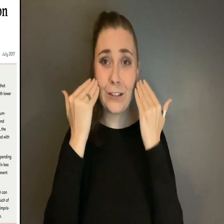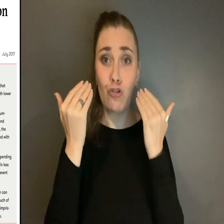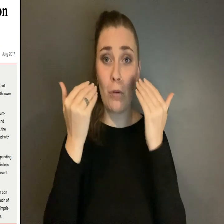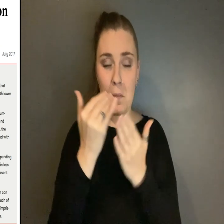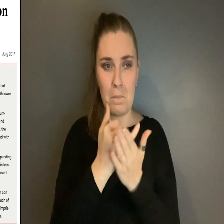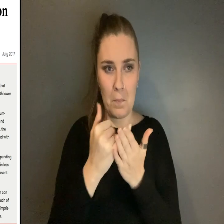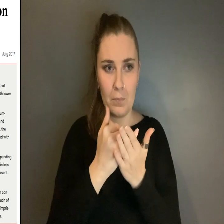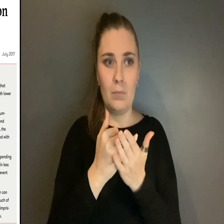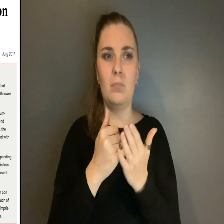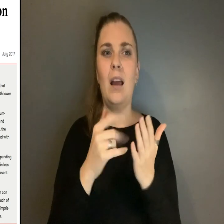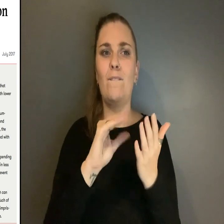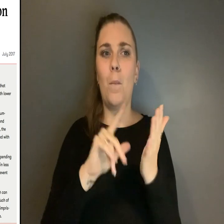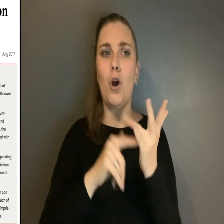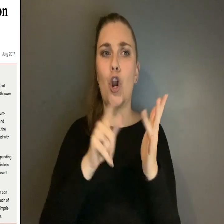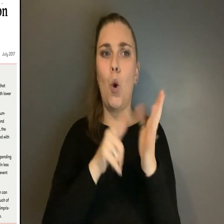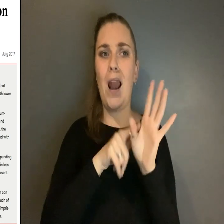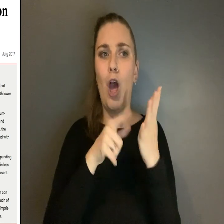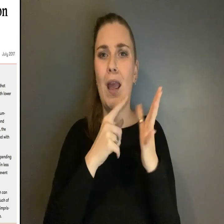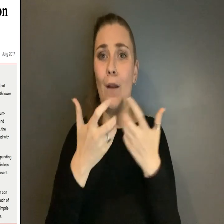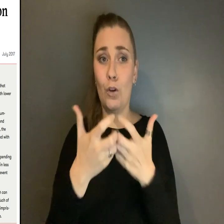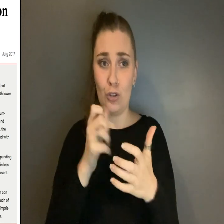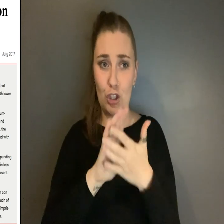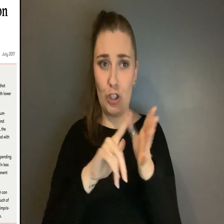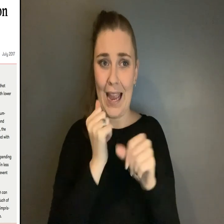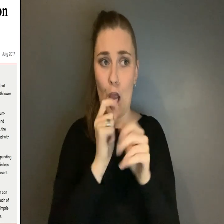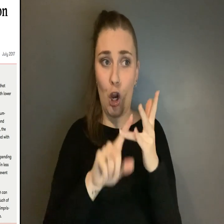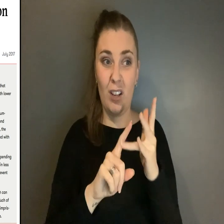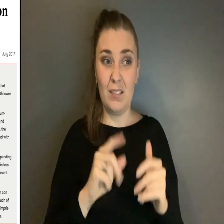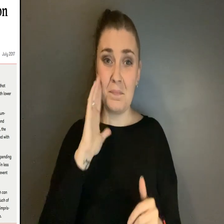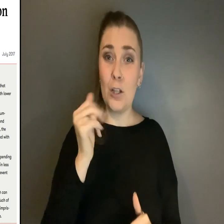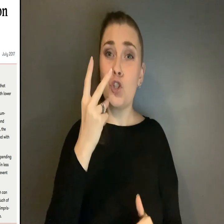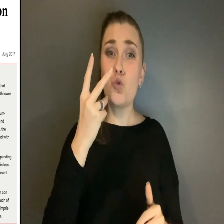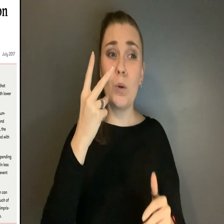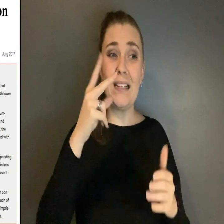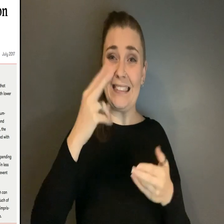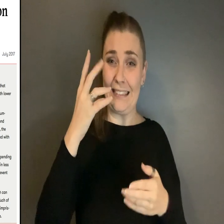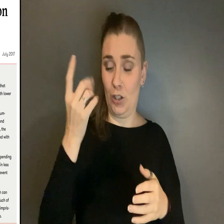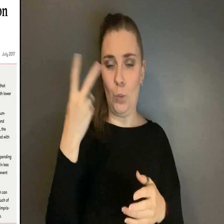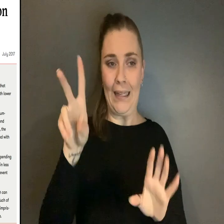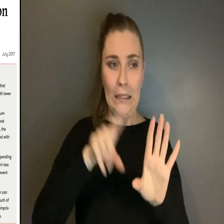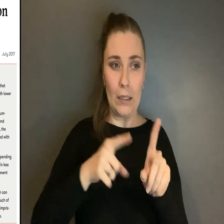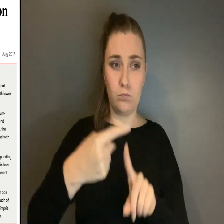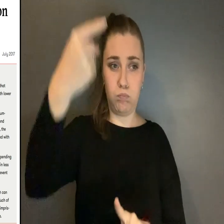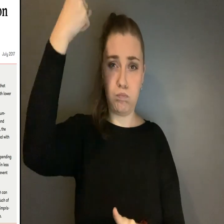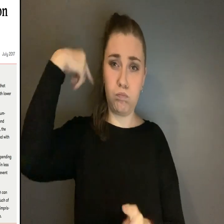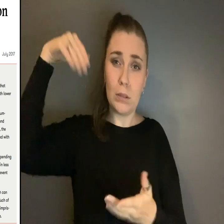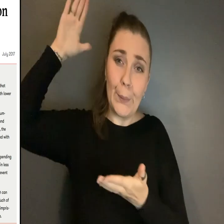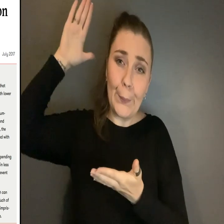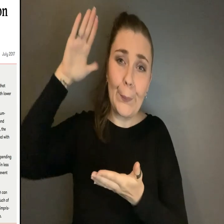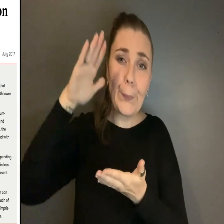wrote Despite two decades of declining crime rates and a decade of efforts to reduce mass incarceration